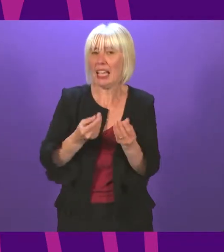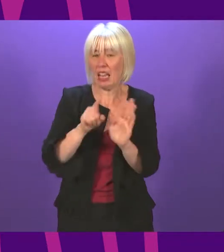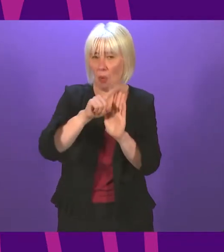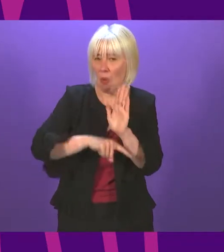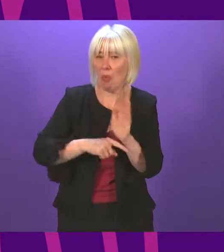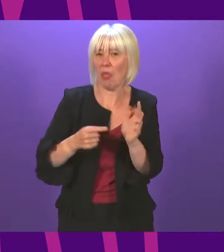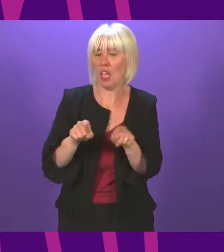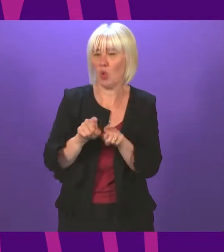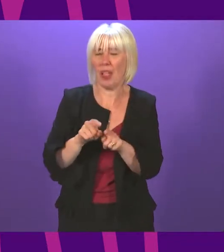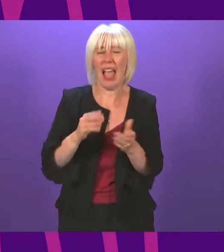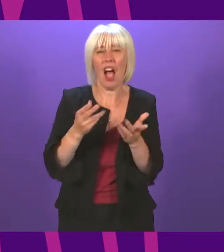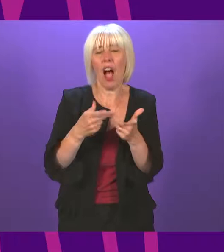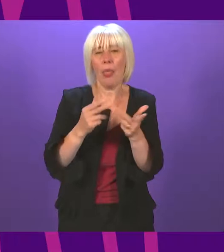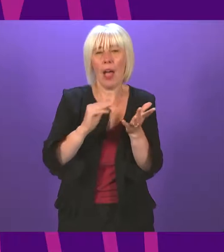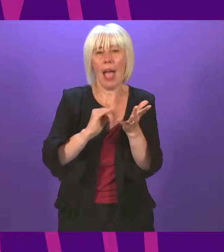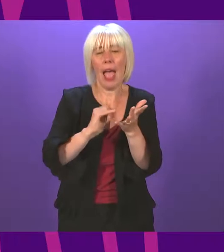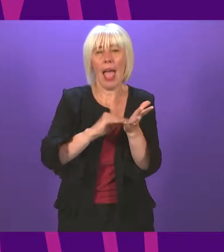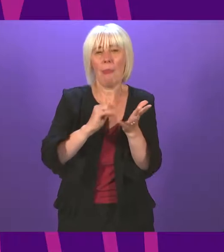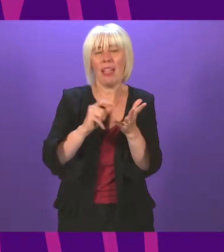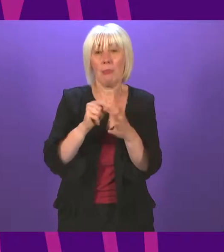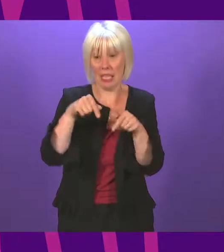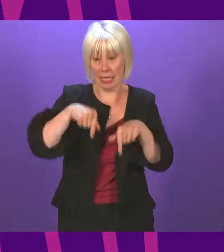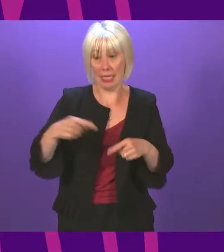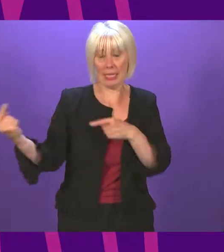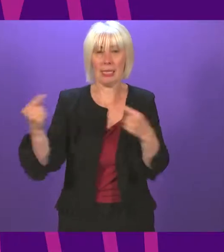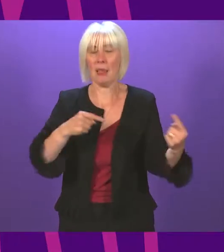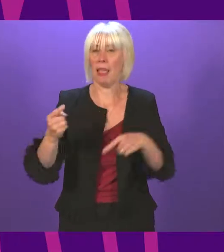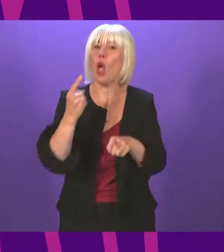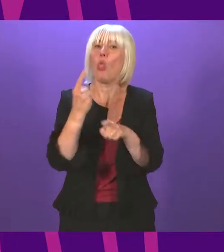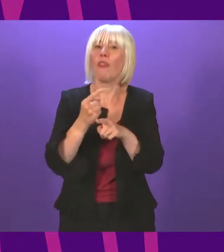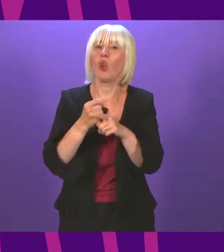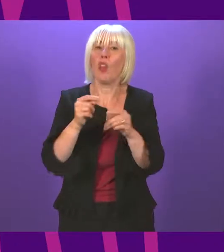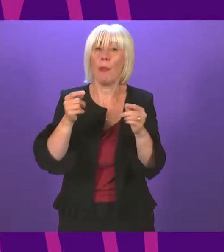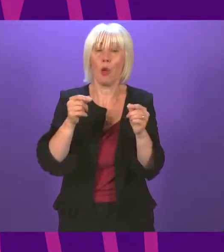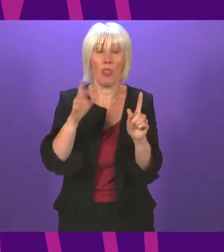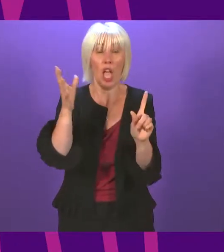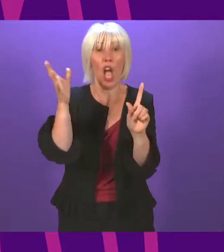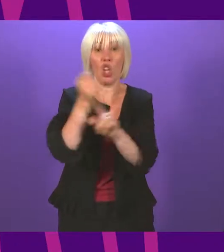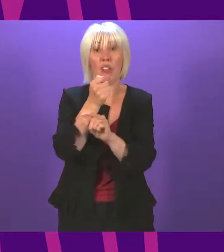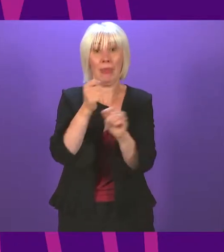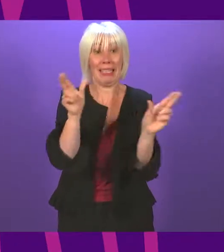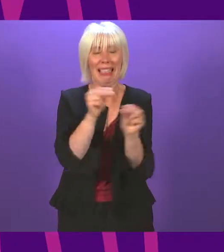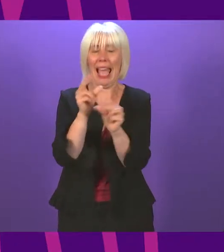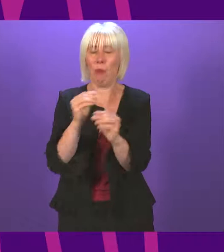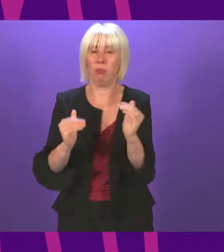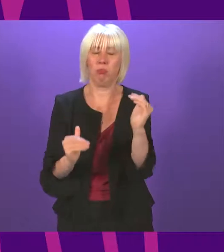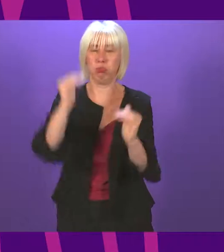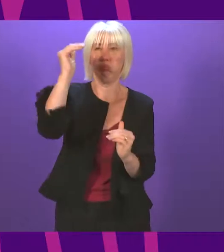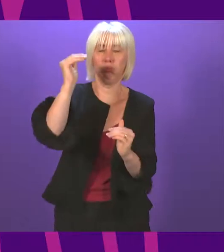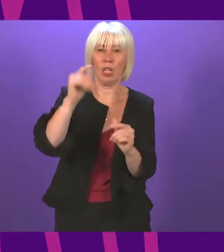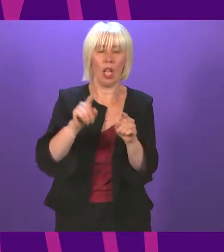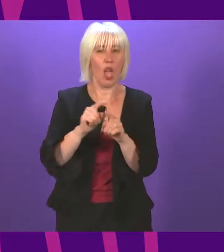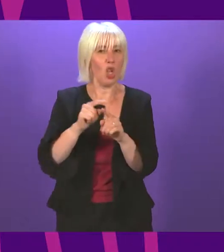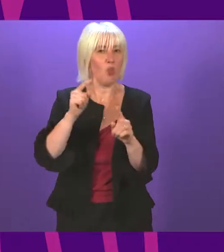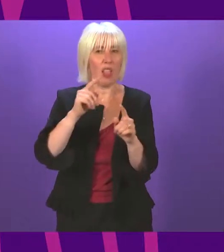the S&P. Various MSPs during this debate have highlighted the attainment gap is up, NHS waiting times are at record levels, environmental